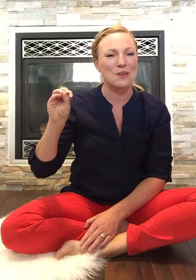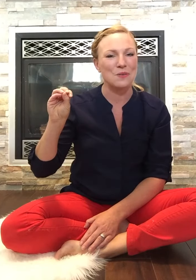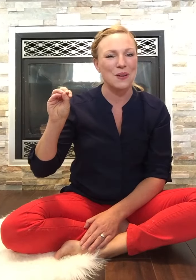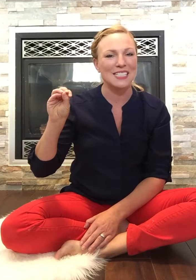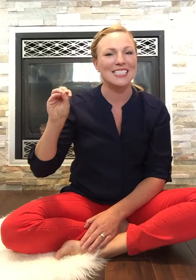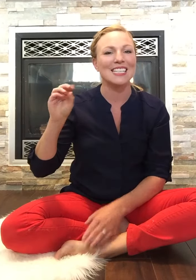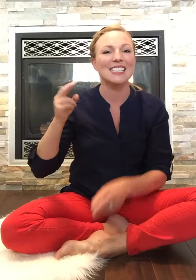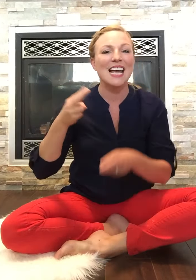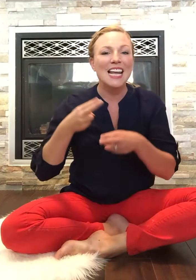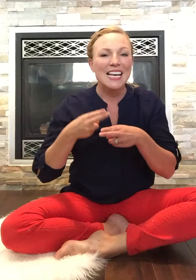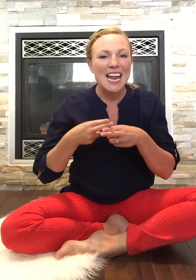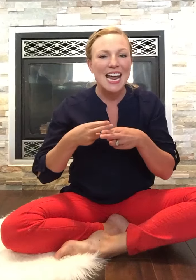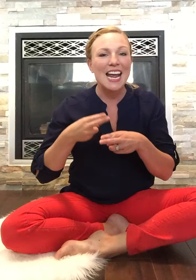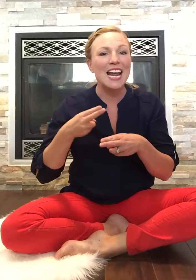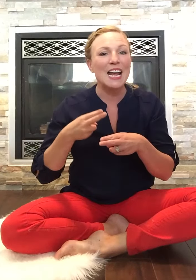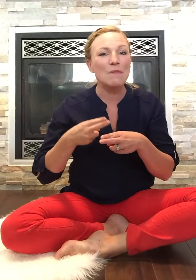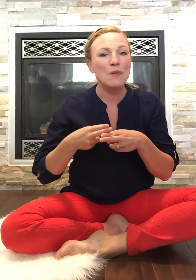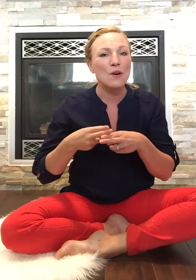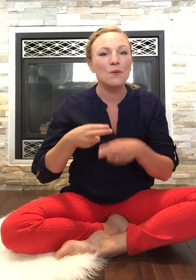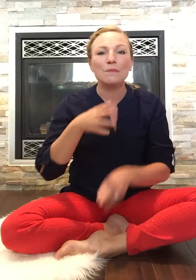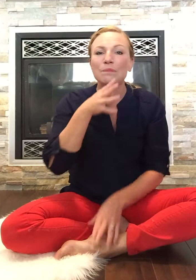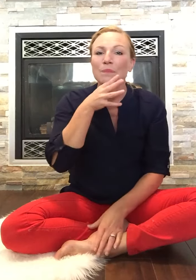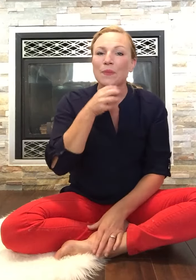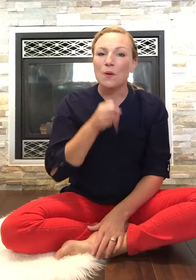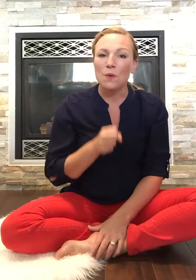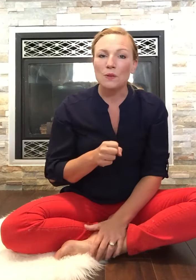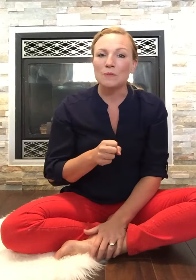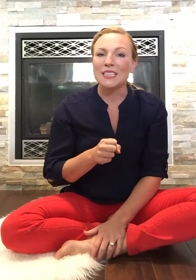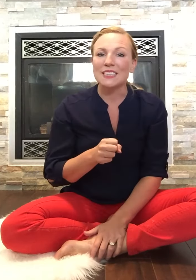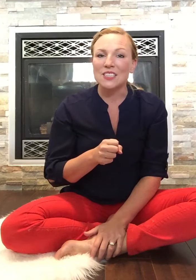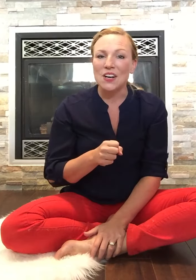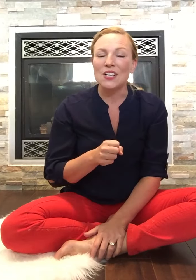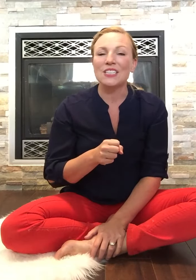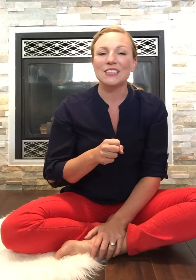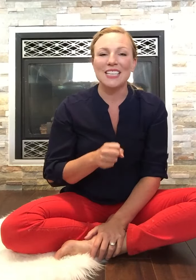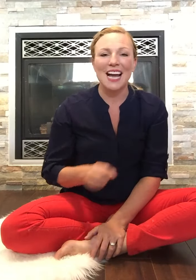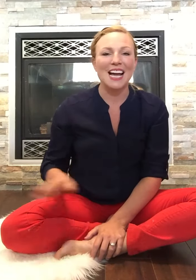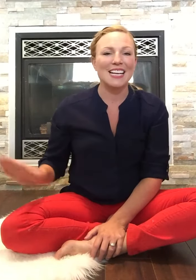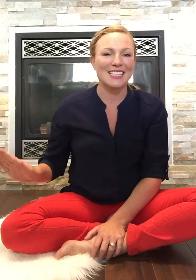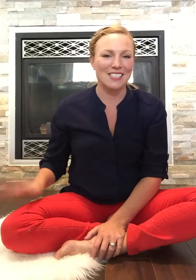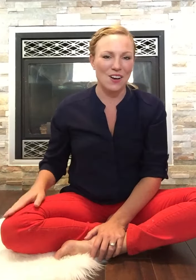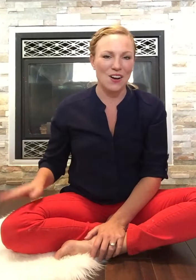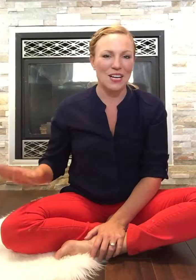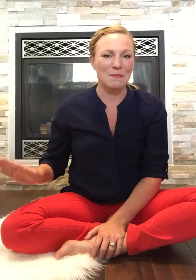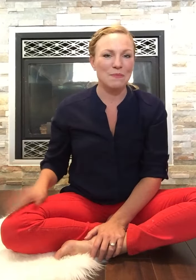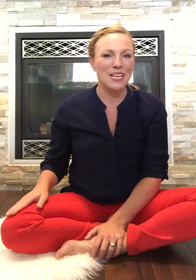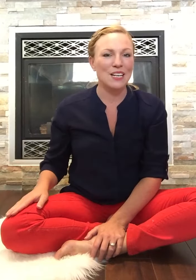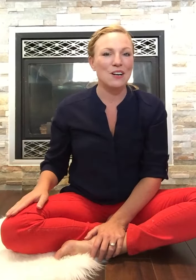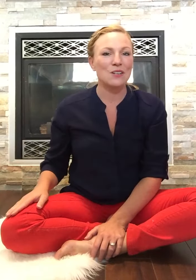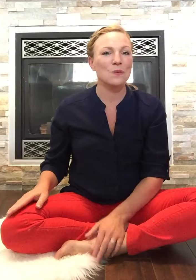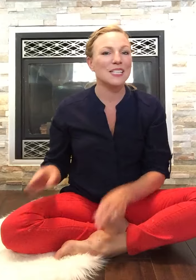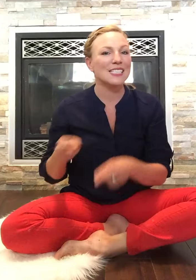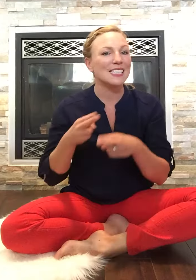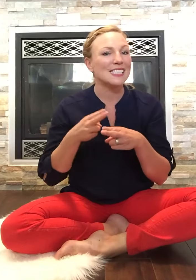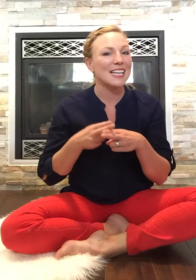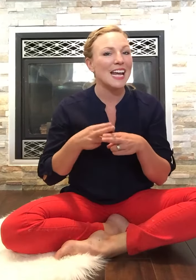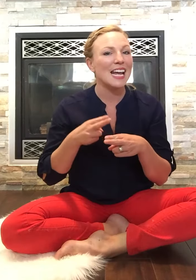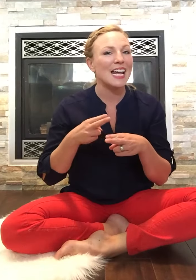was his name-o. Old MacDonald had a dog and Bingo was his name